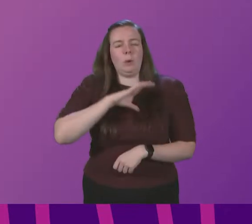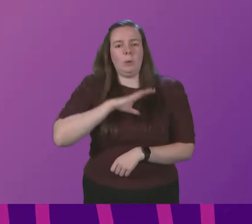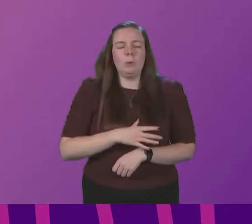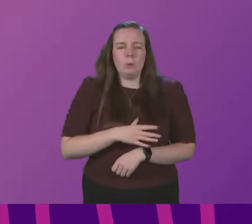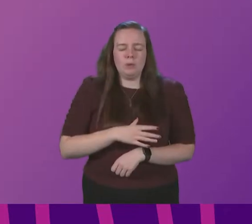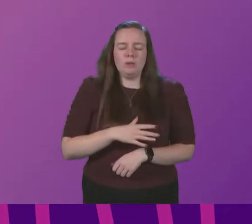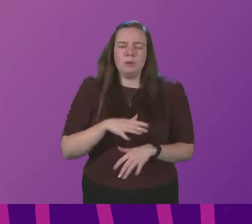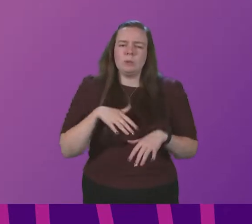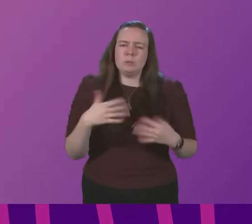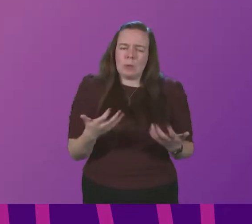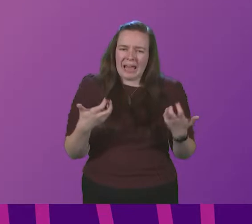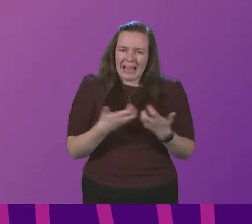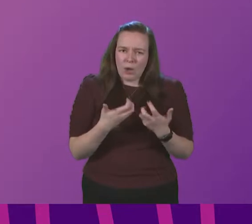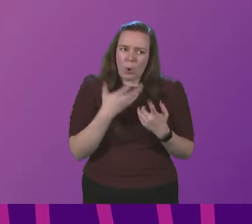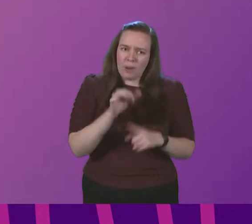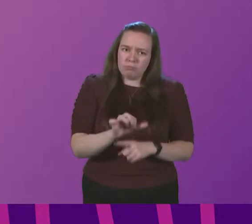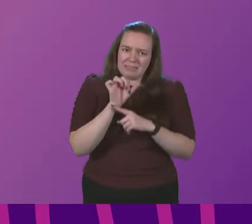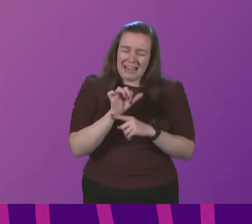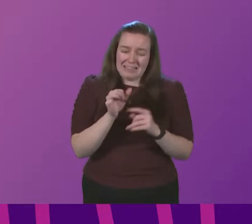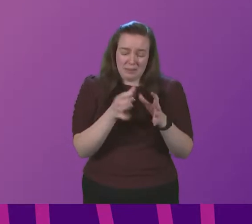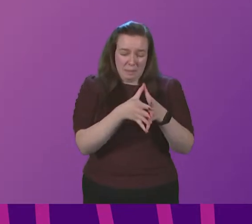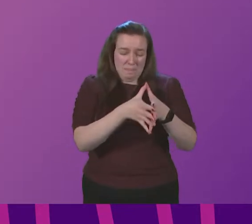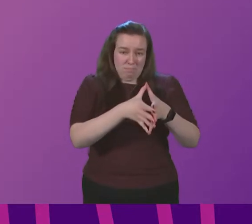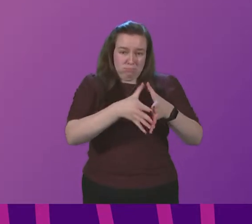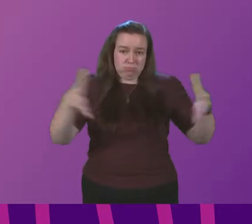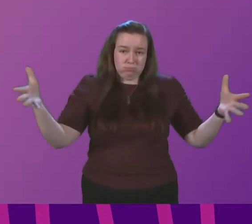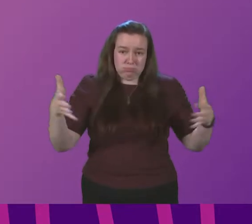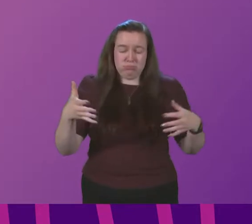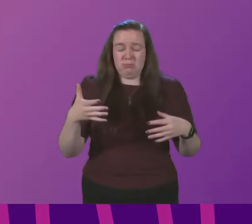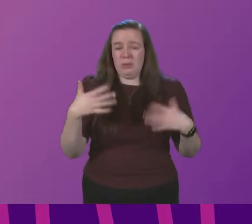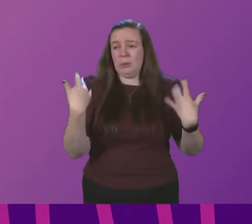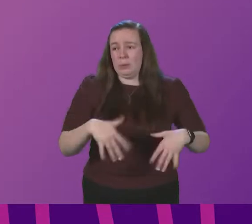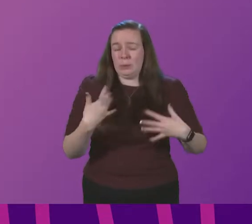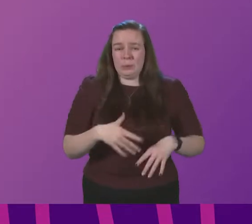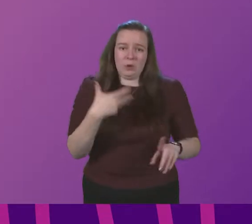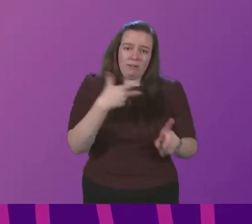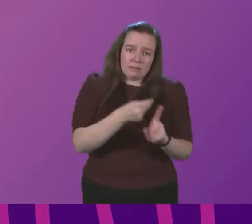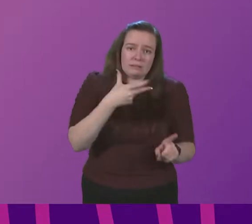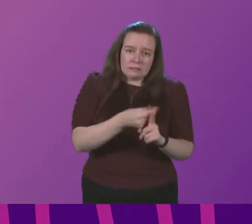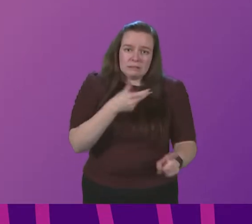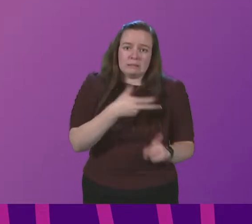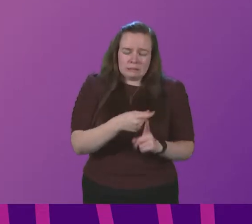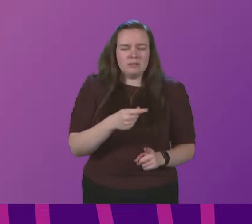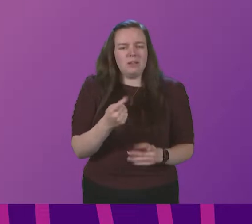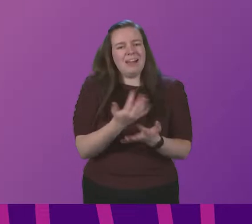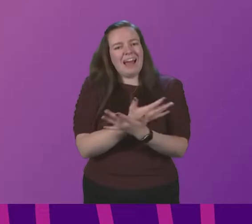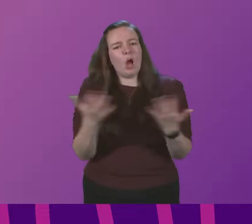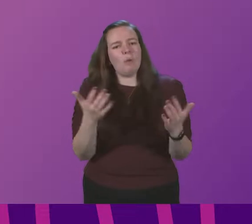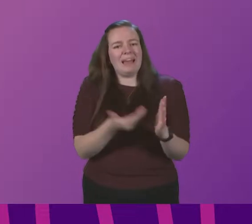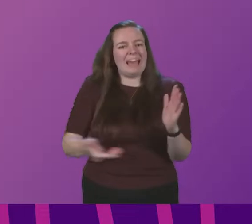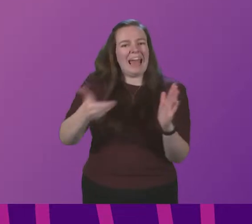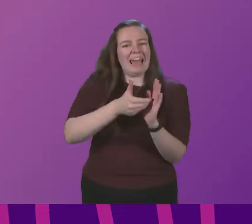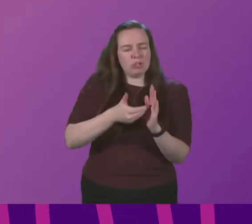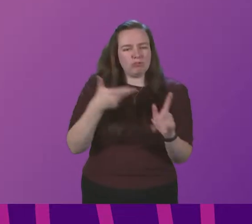what are we doing to protect the army of heroes who are delivering the vaccination programme and how many extra